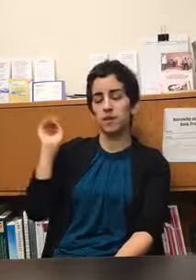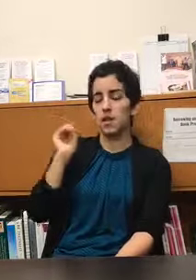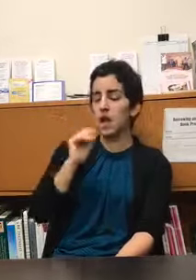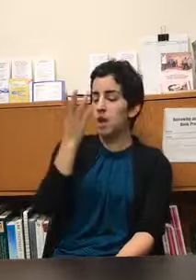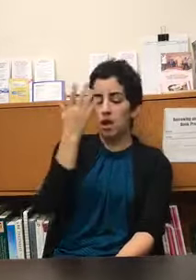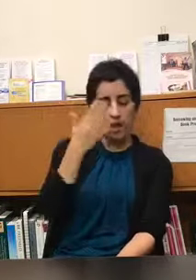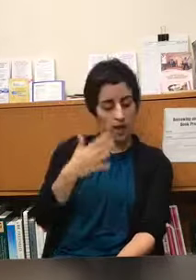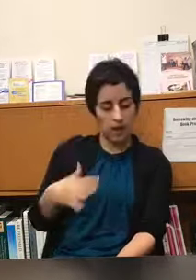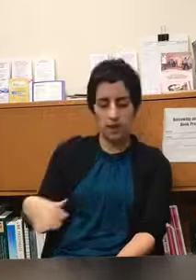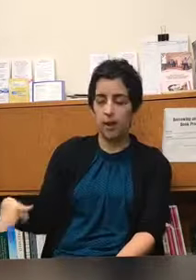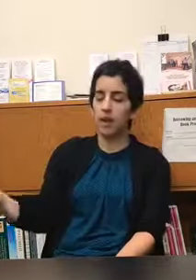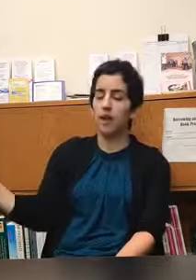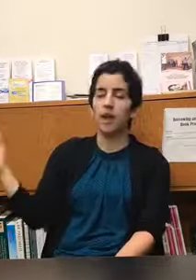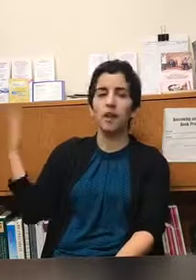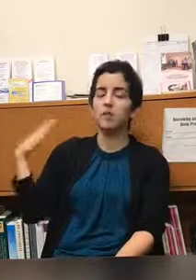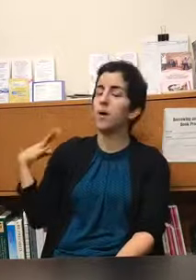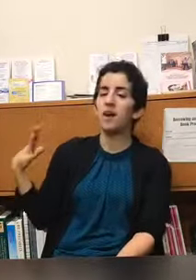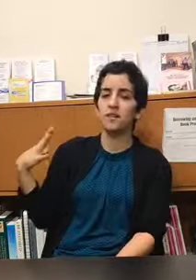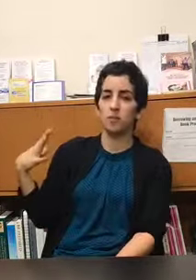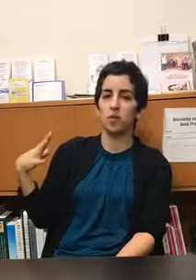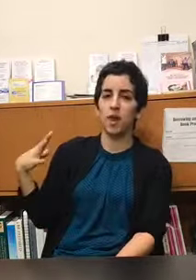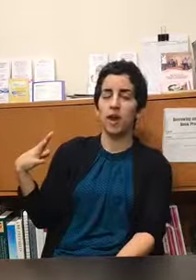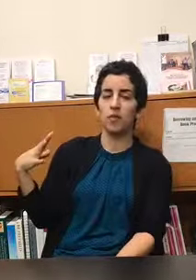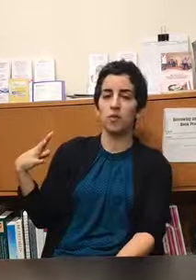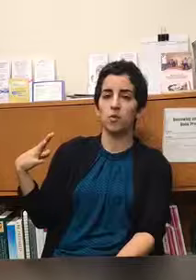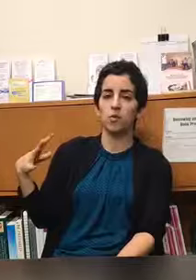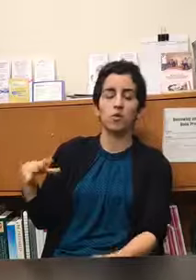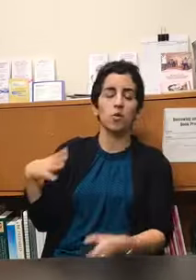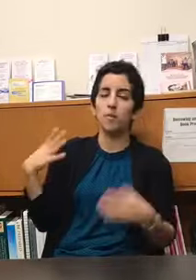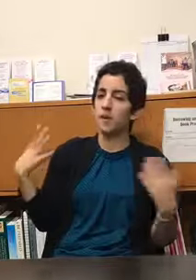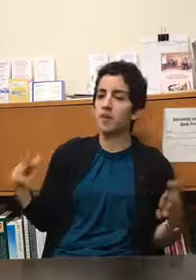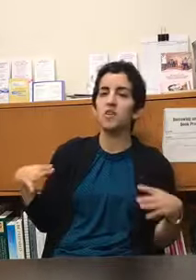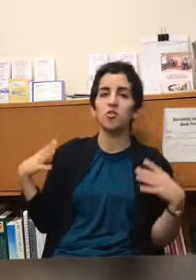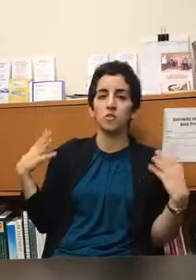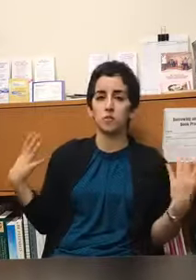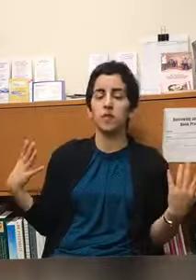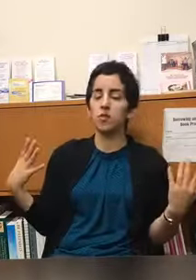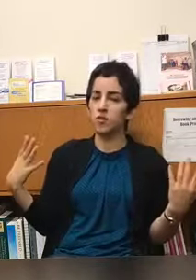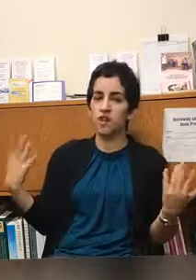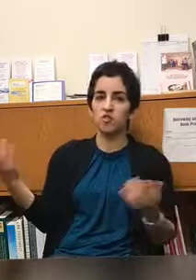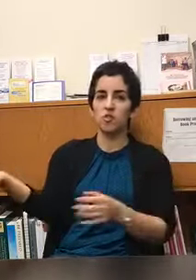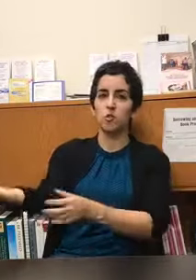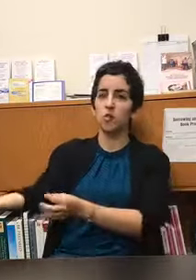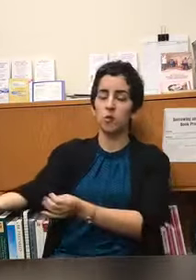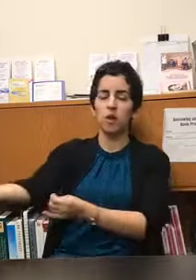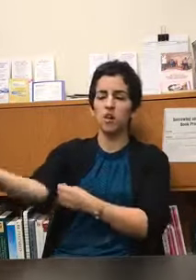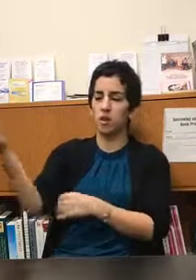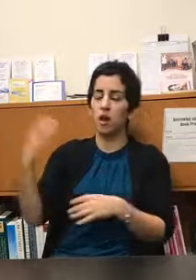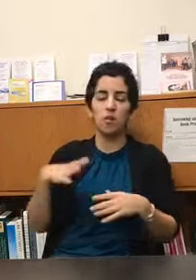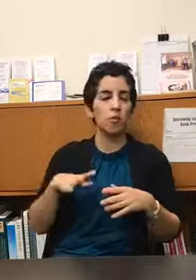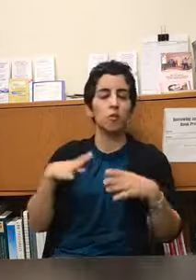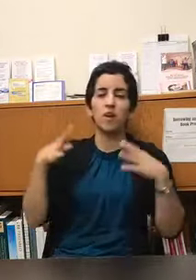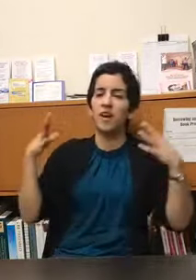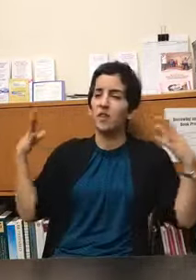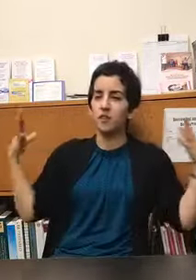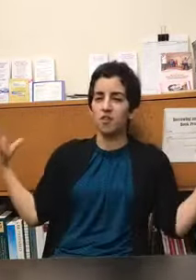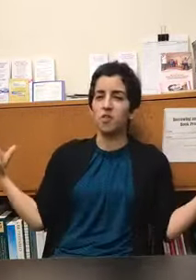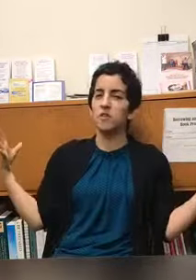it it is possible to have those you know meditation or those mindfulness sessions where you realize oh there's actually some